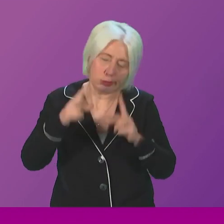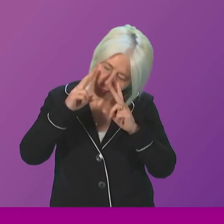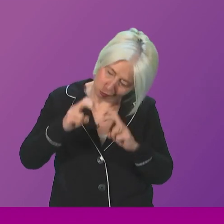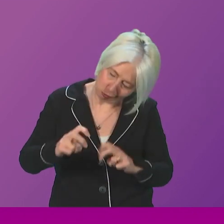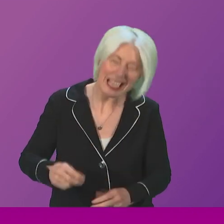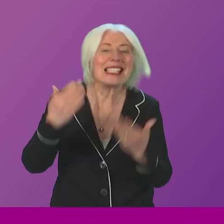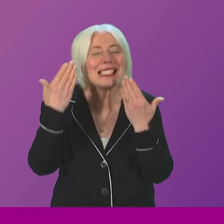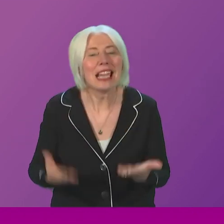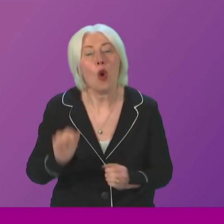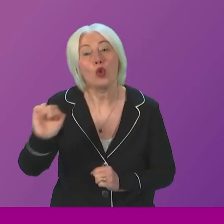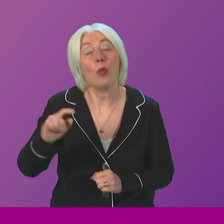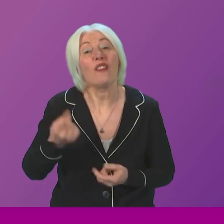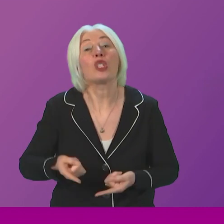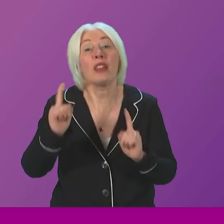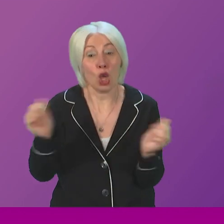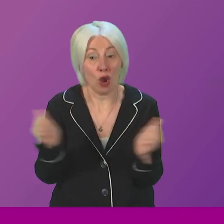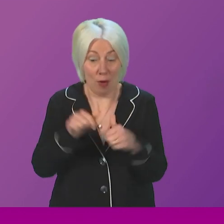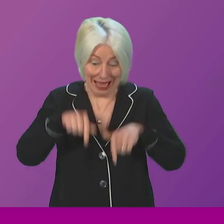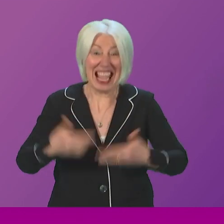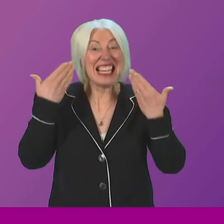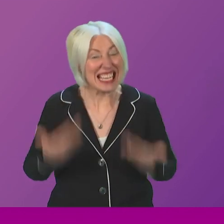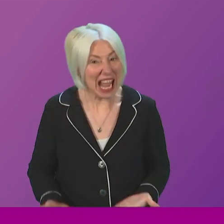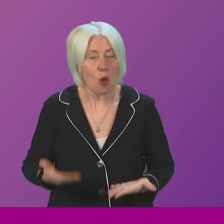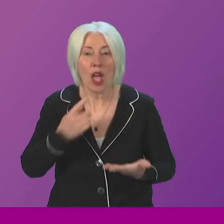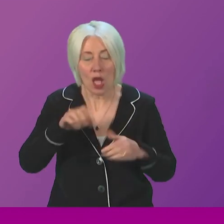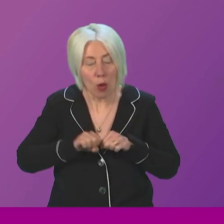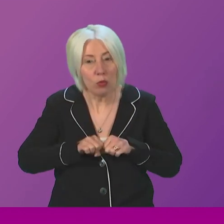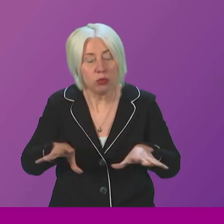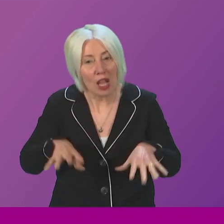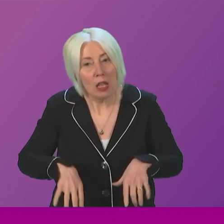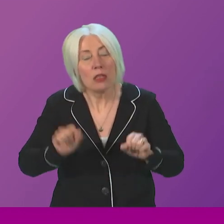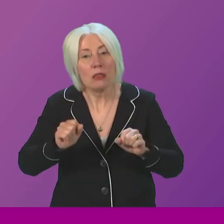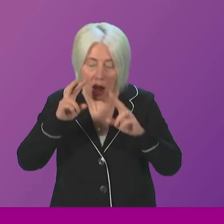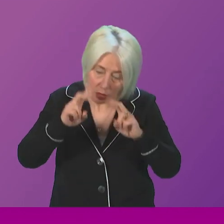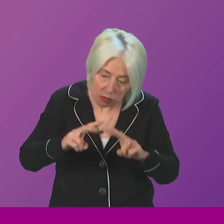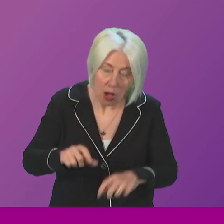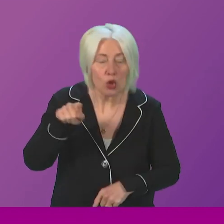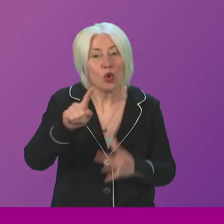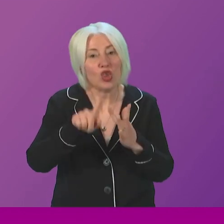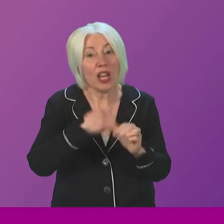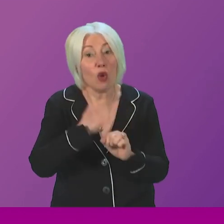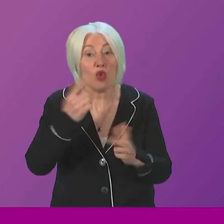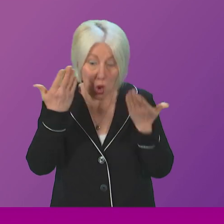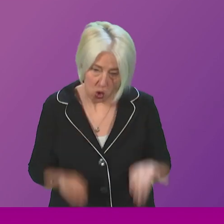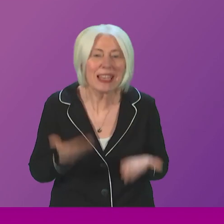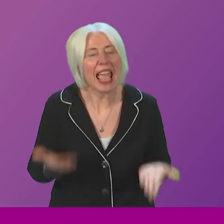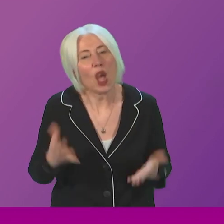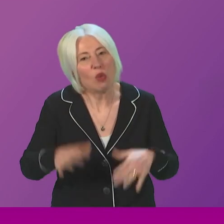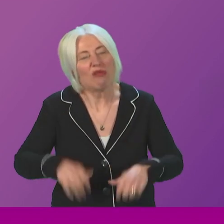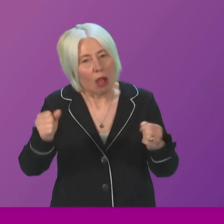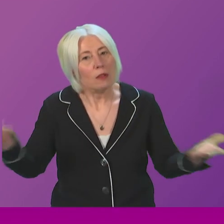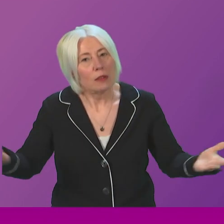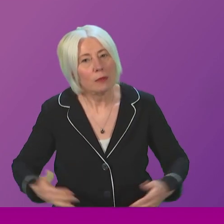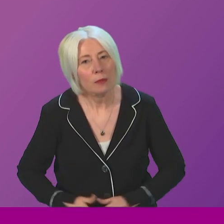Minister confirm to Parliament right now that he will launch an investigation into his Minister today? The First Minister.